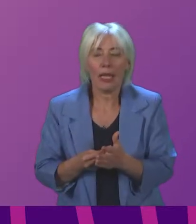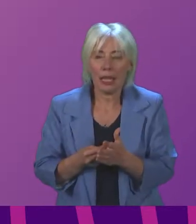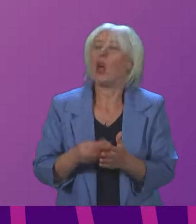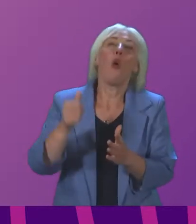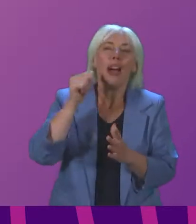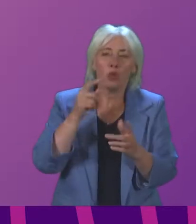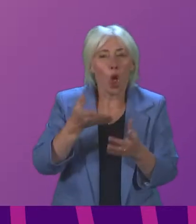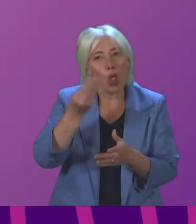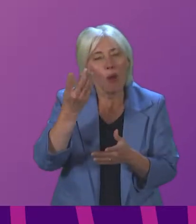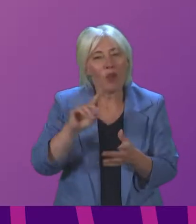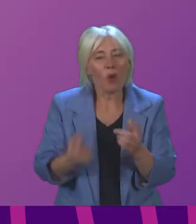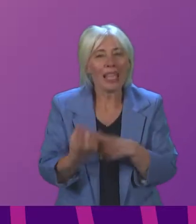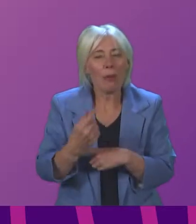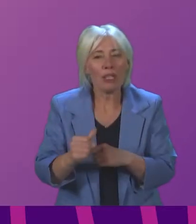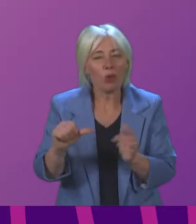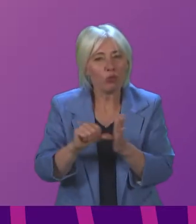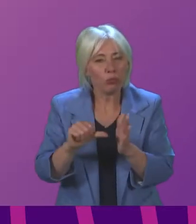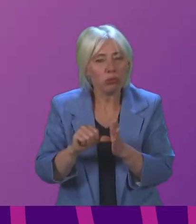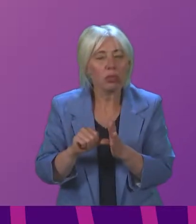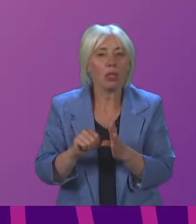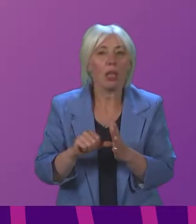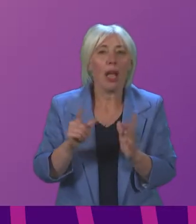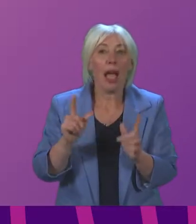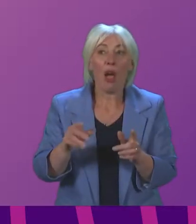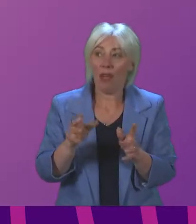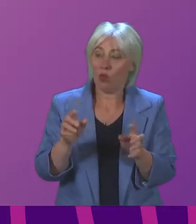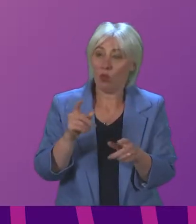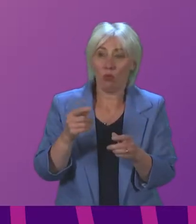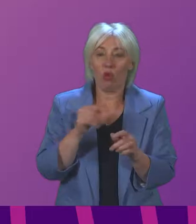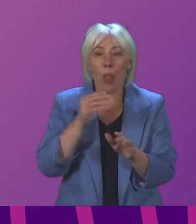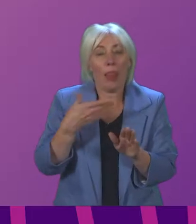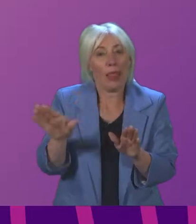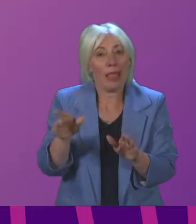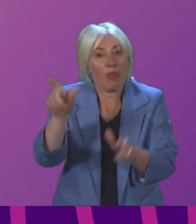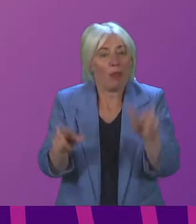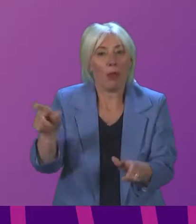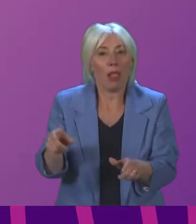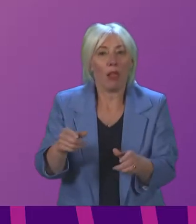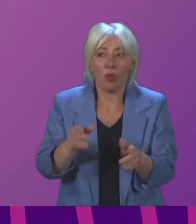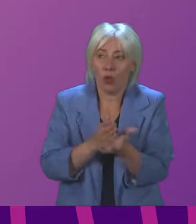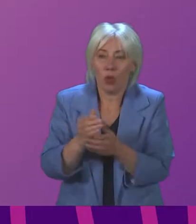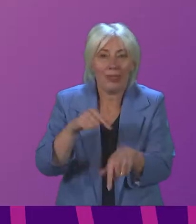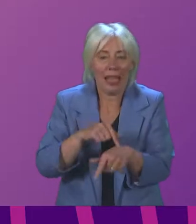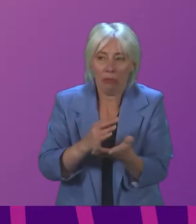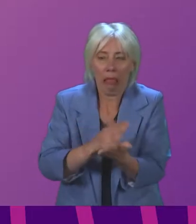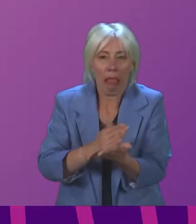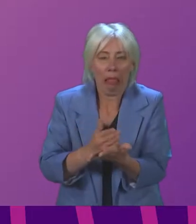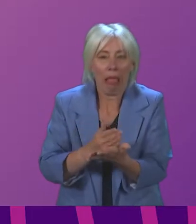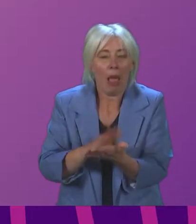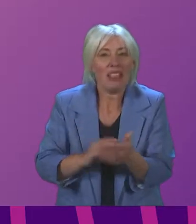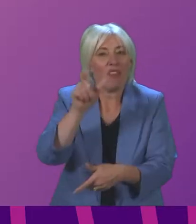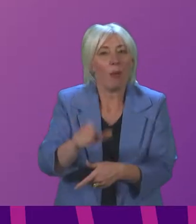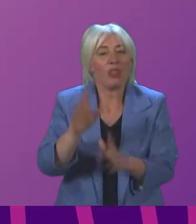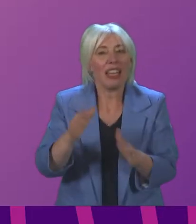and we can support those who were left behind through this uncertain moment. That starts by ensuring that anyone who needs to self-isolate